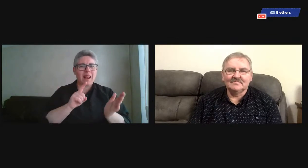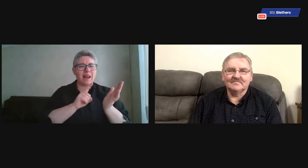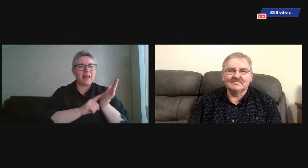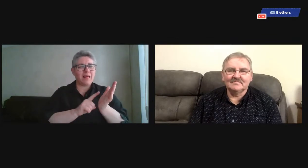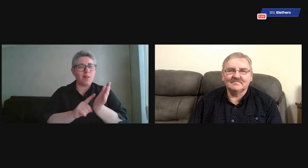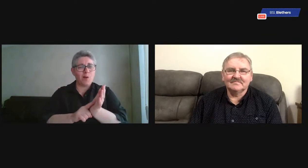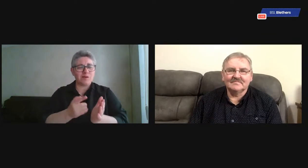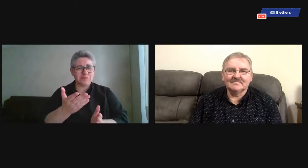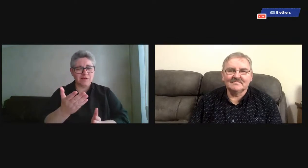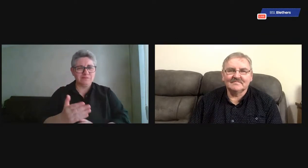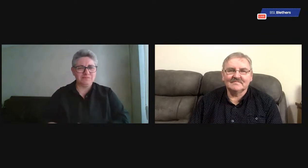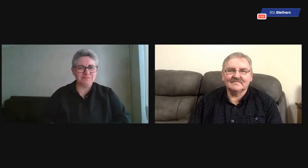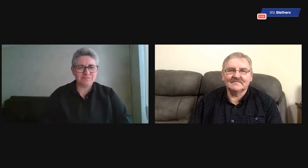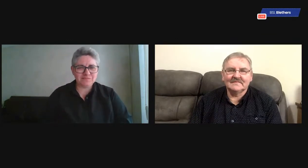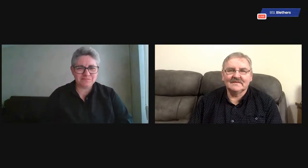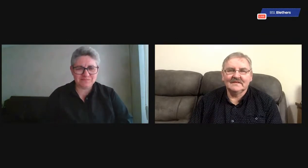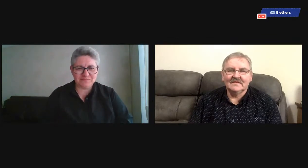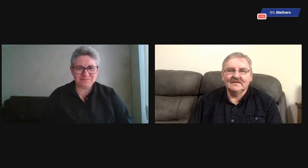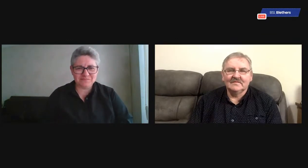I'd like to welcome Lillian Lawson.